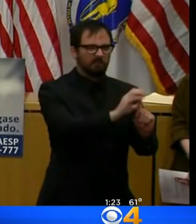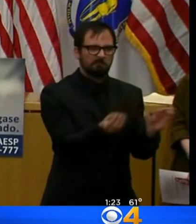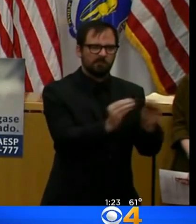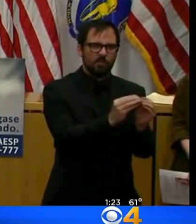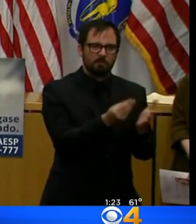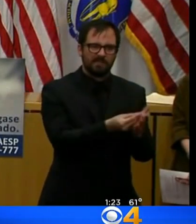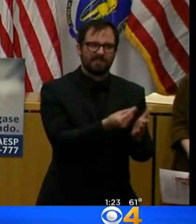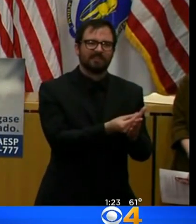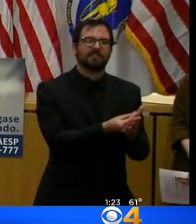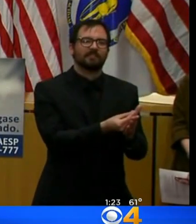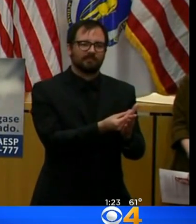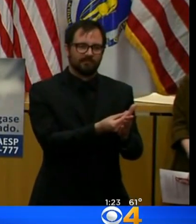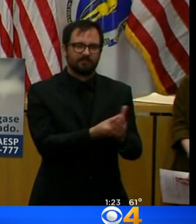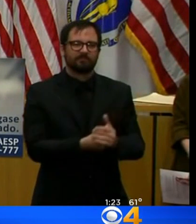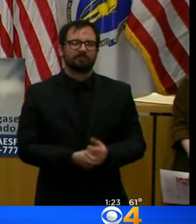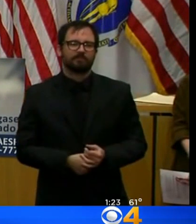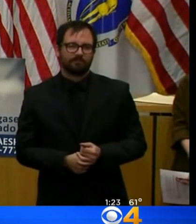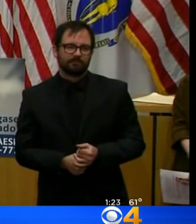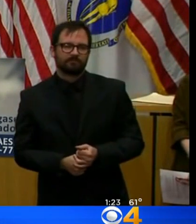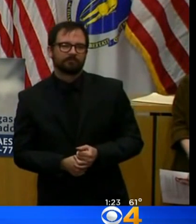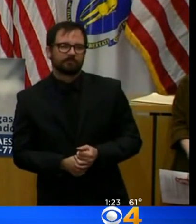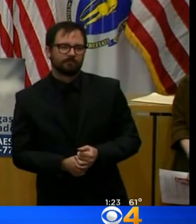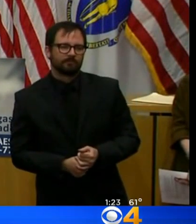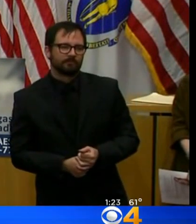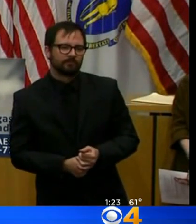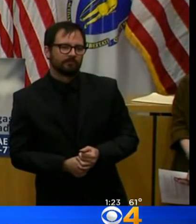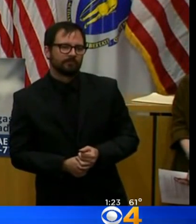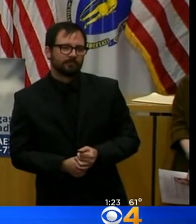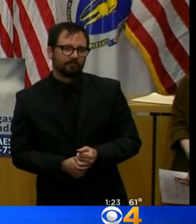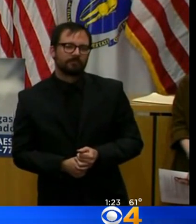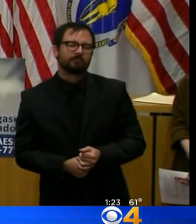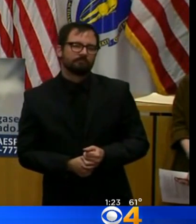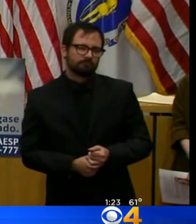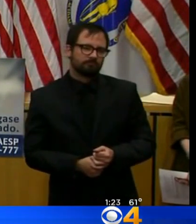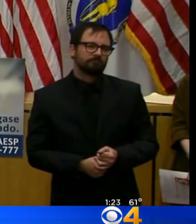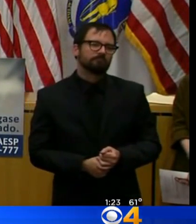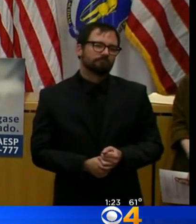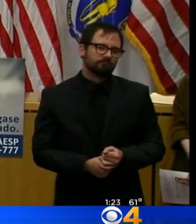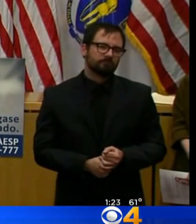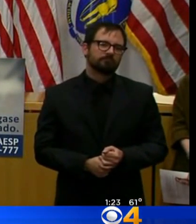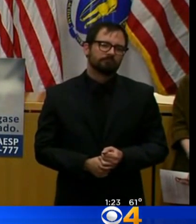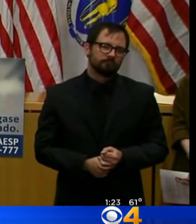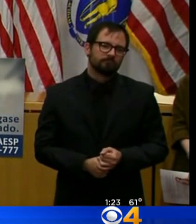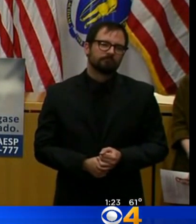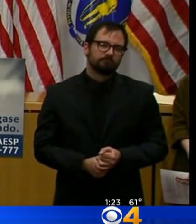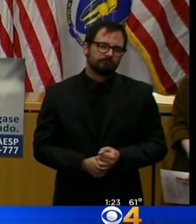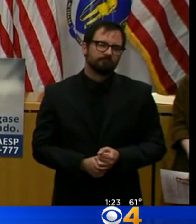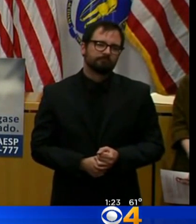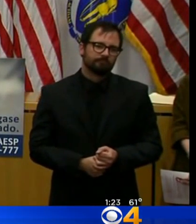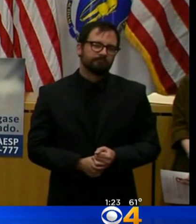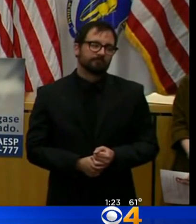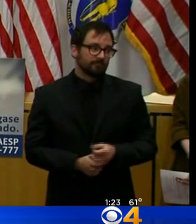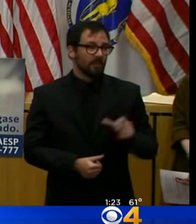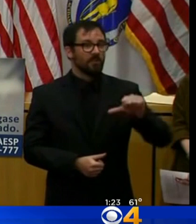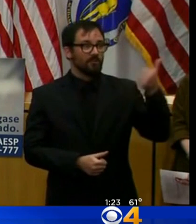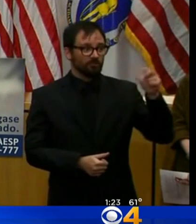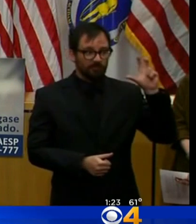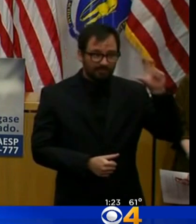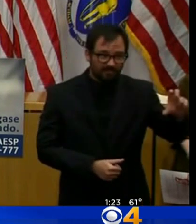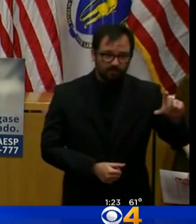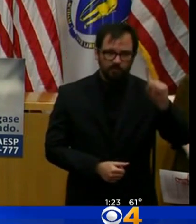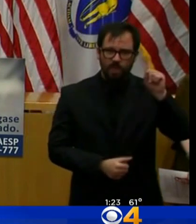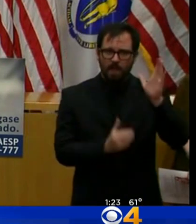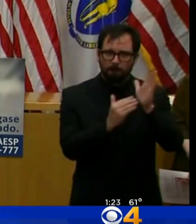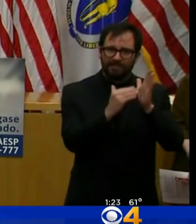Commonwealth Corporation has made $1 million available to train existing and new workers. The program launched on April 2nd, and we've